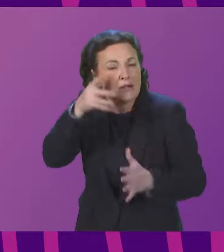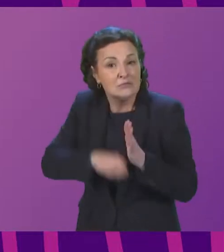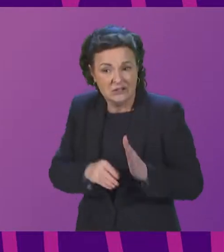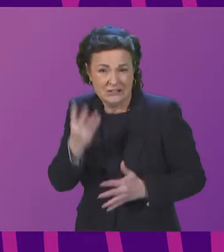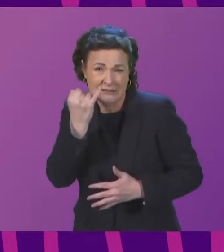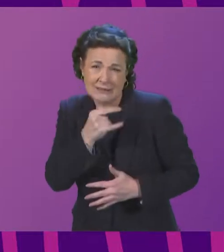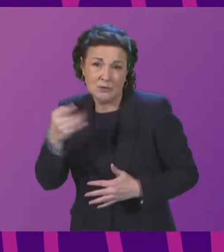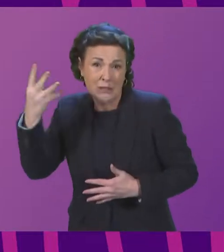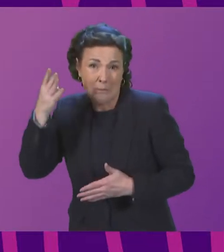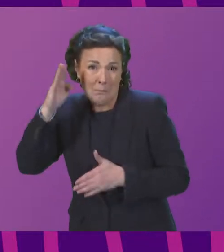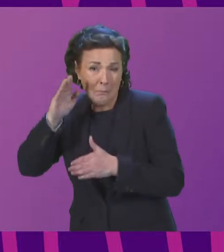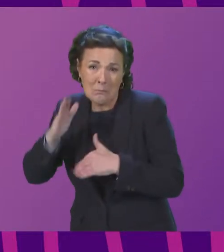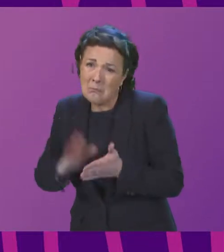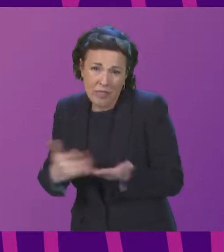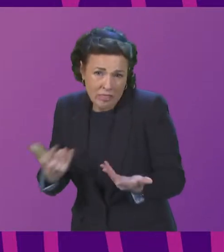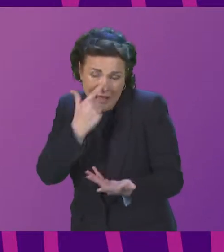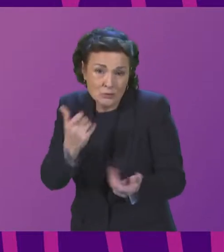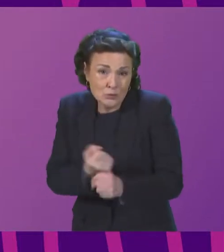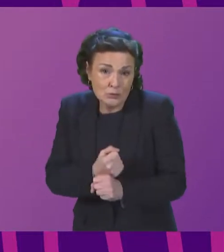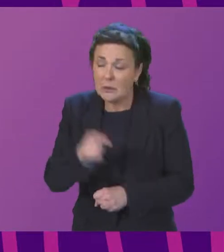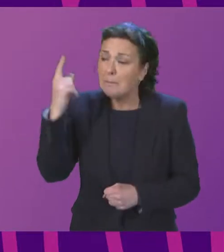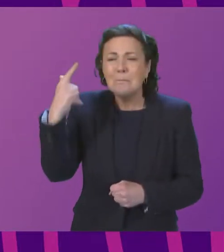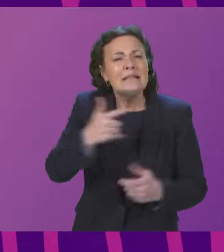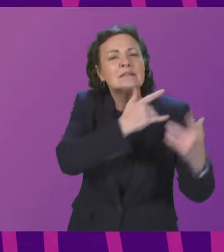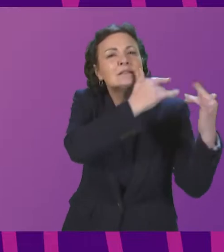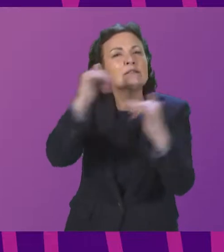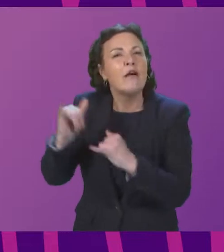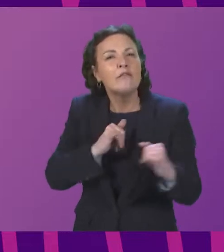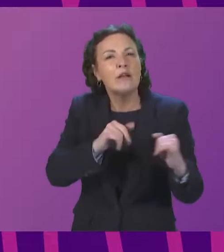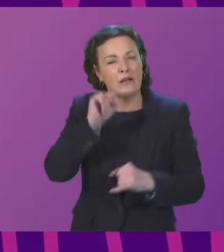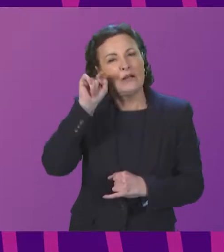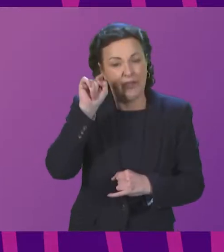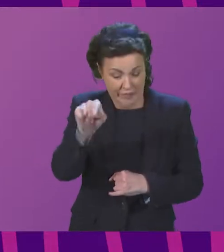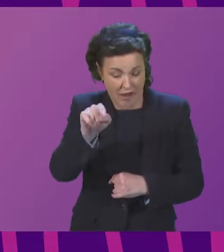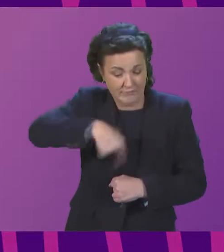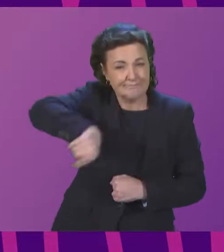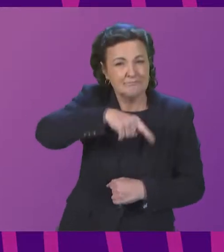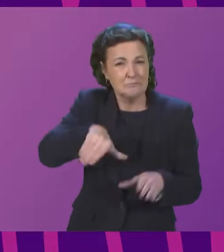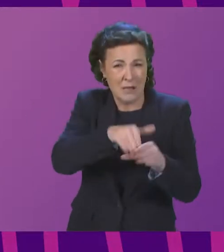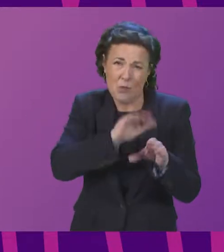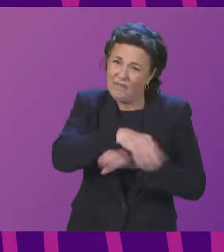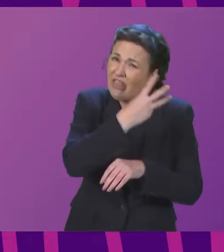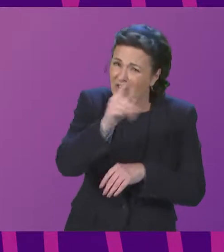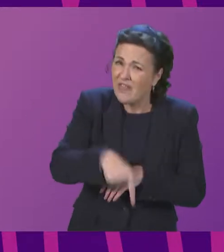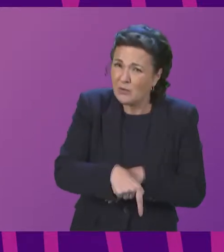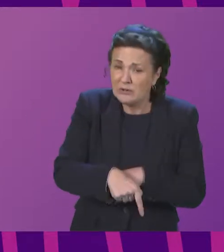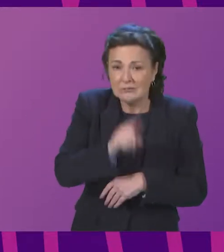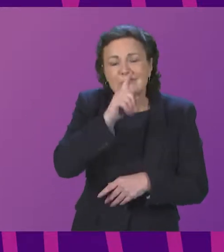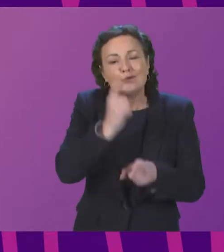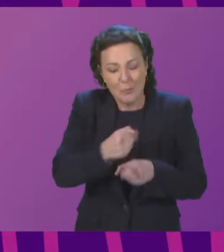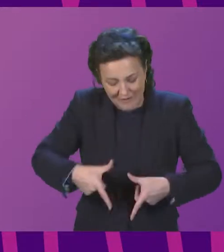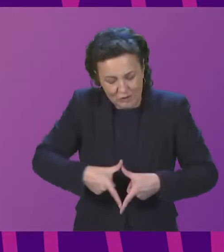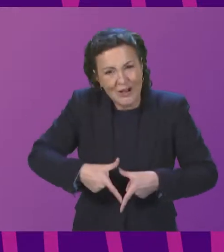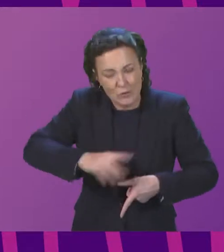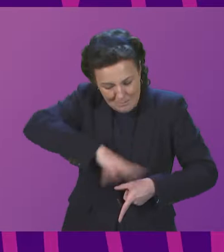their recent survey of its 9,300 members with experience of vaginal, abdominal, pelvic, rectal hernia mesh